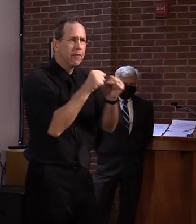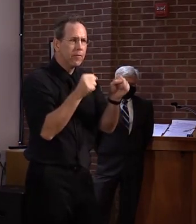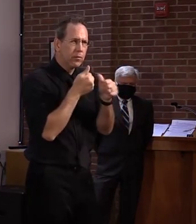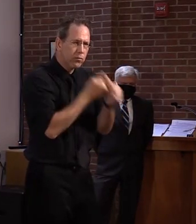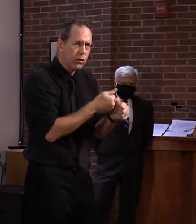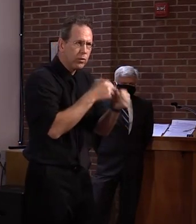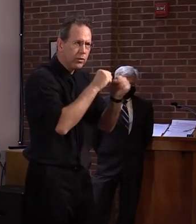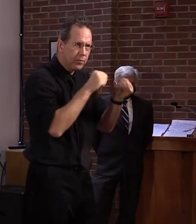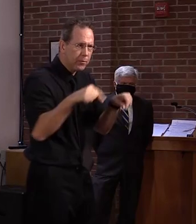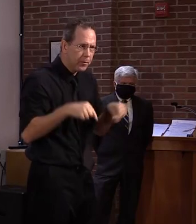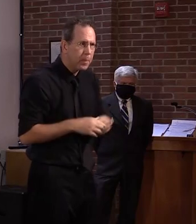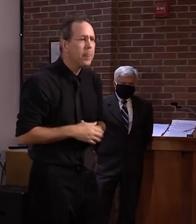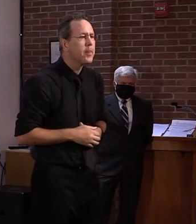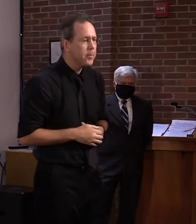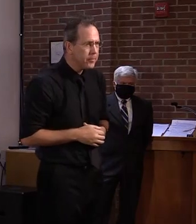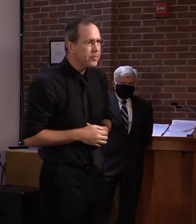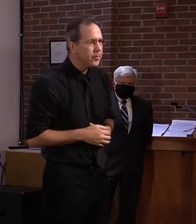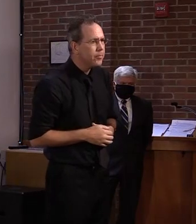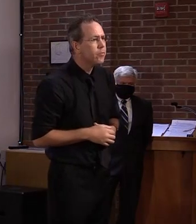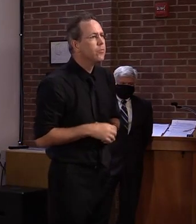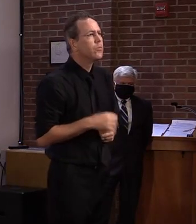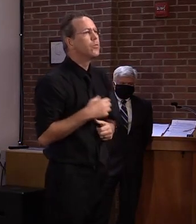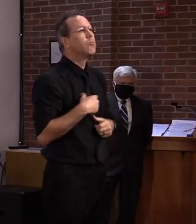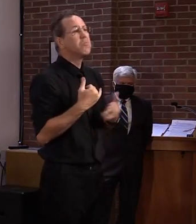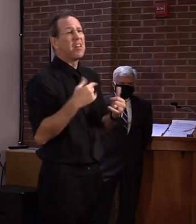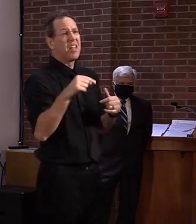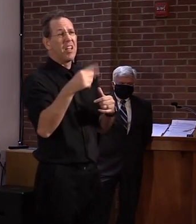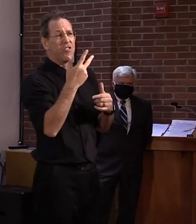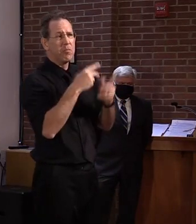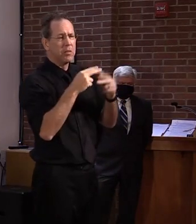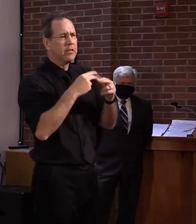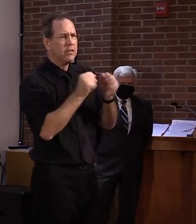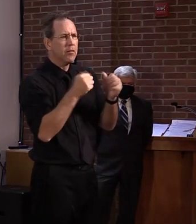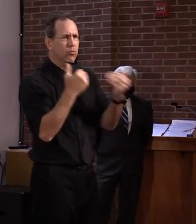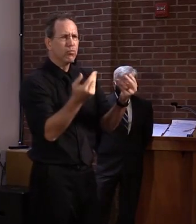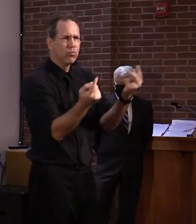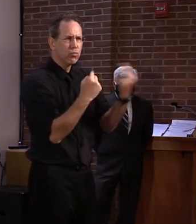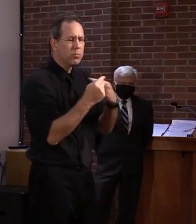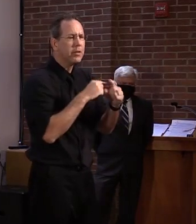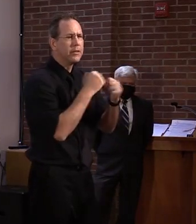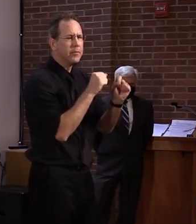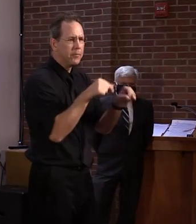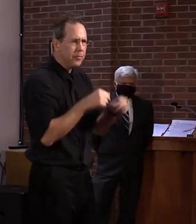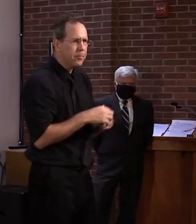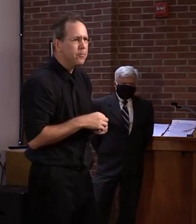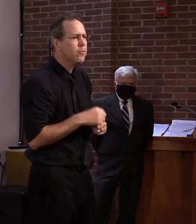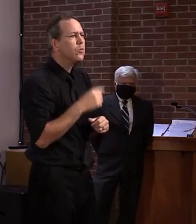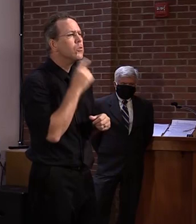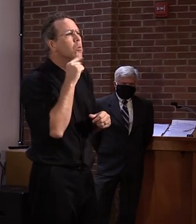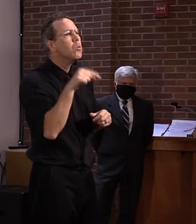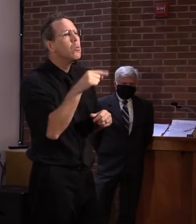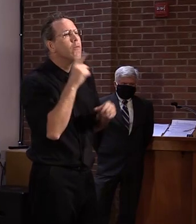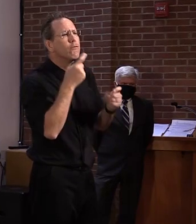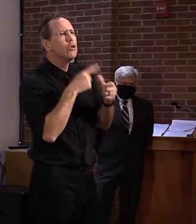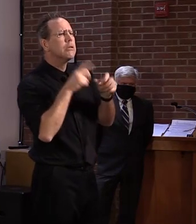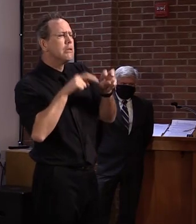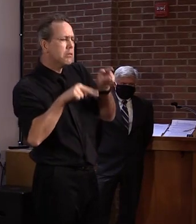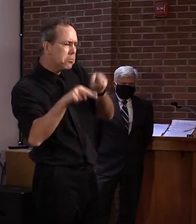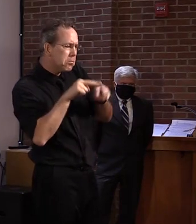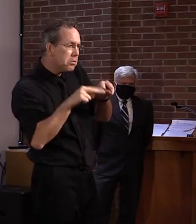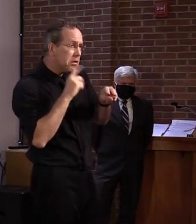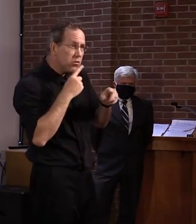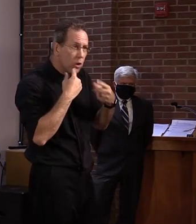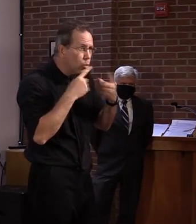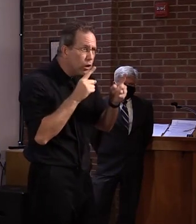This rollout will ensure our systems and processes work. We know that for some of you, this is not enough. We